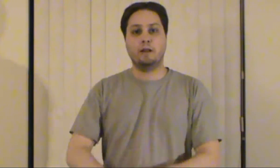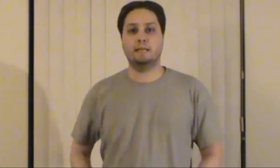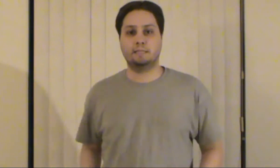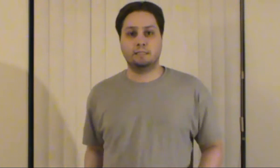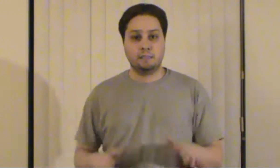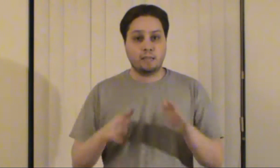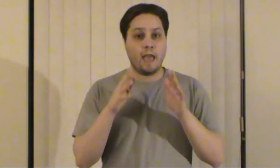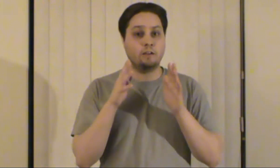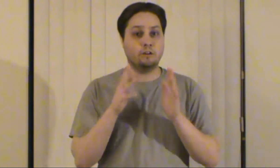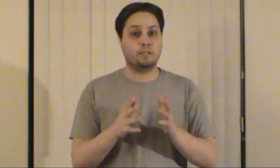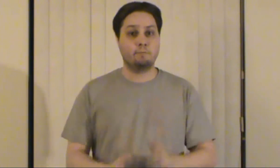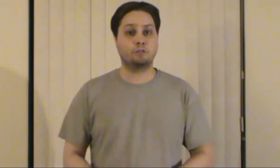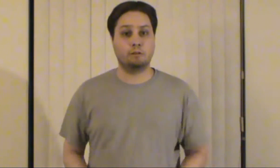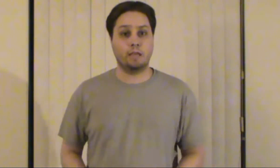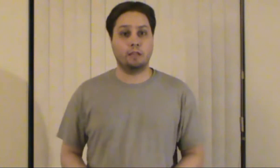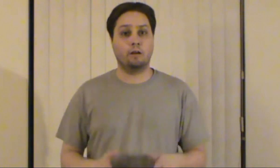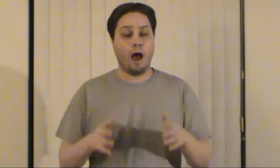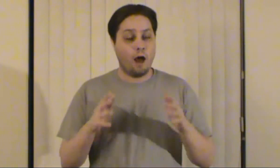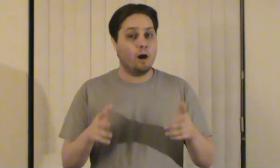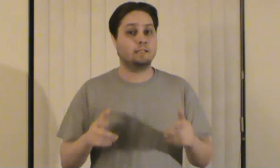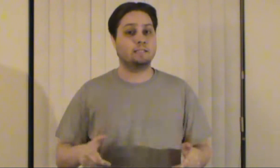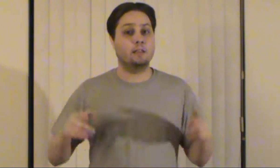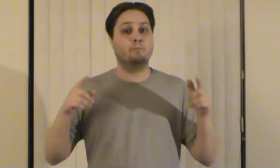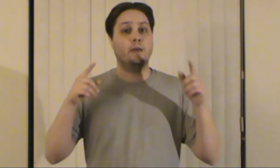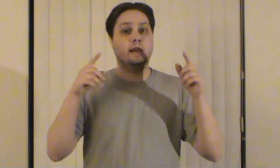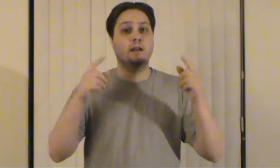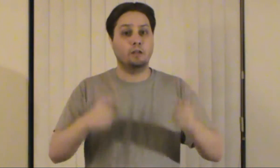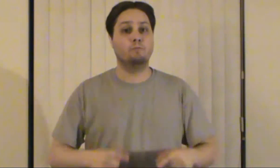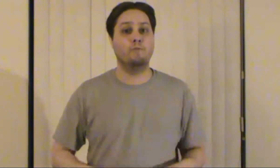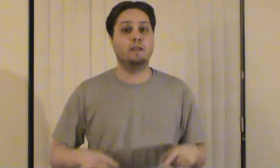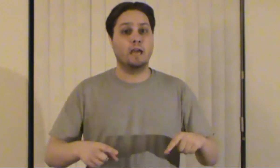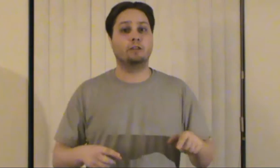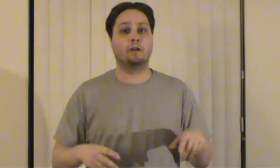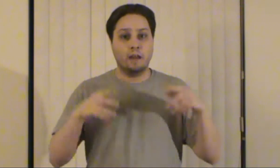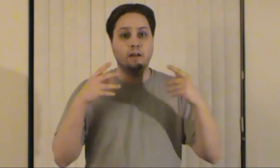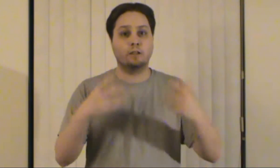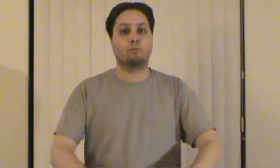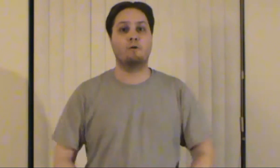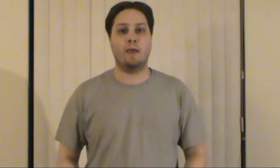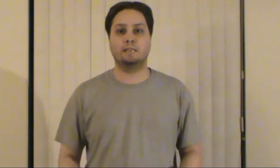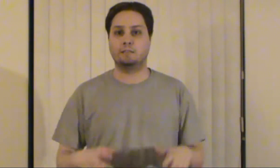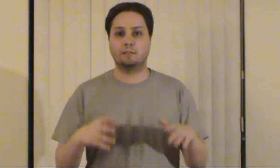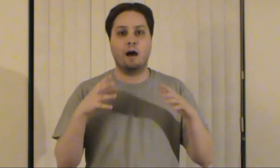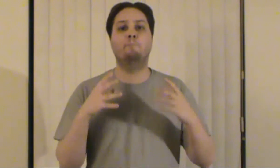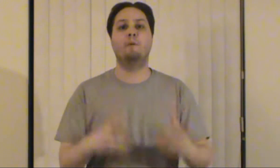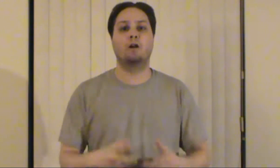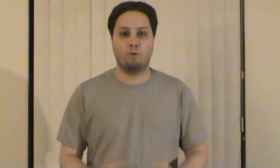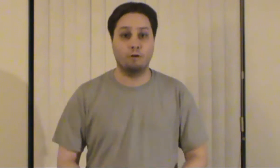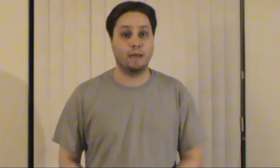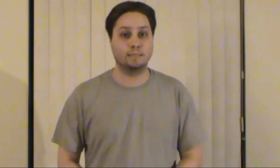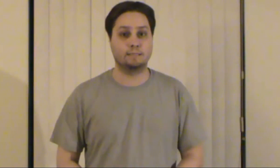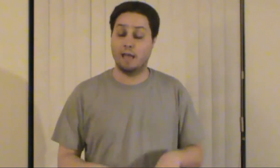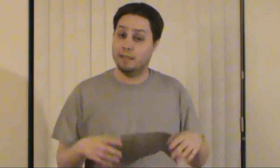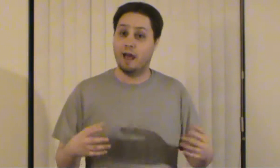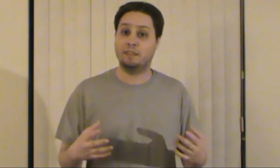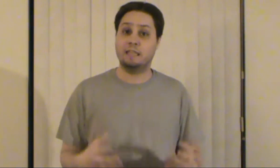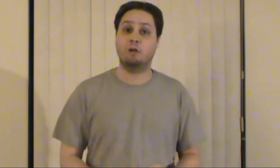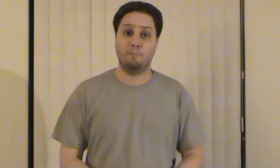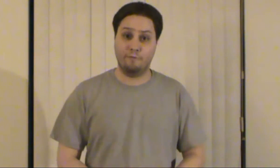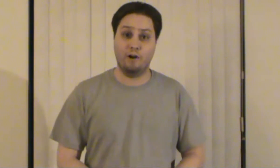point is, they had good chemistry together, I want to see them in another movie together, in another romance, a better romance, and I think they would be